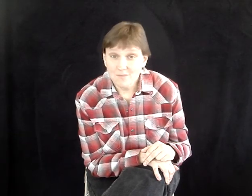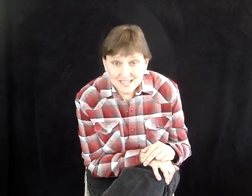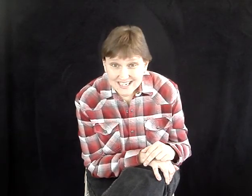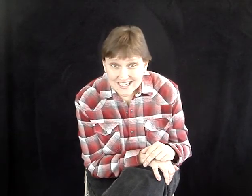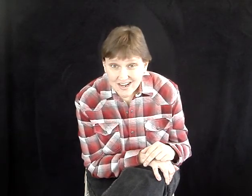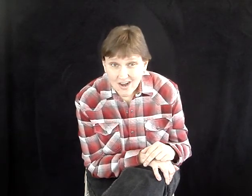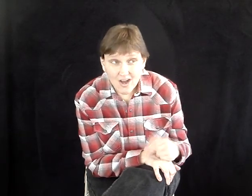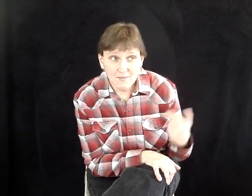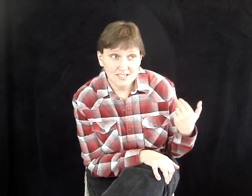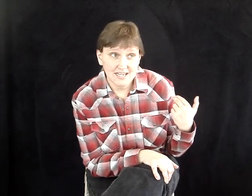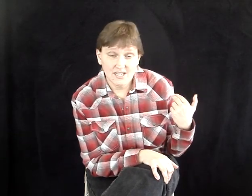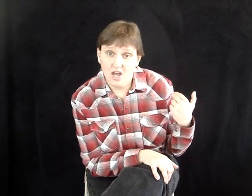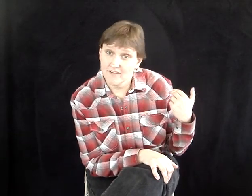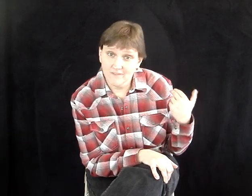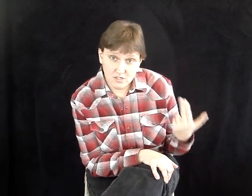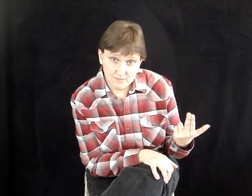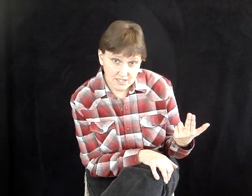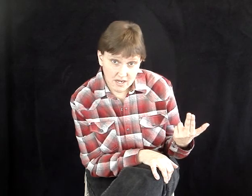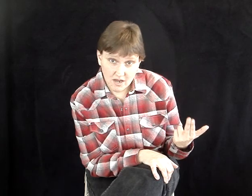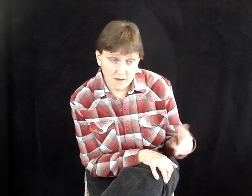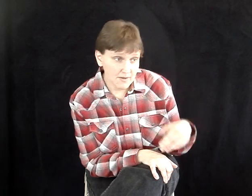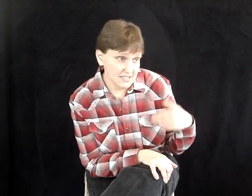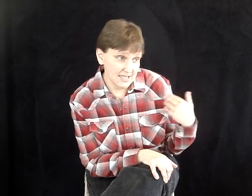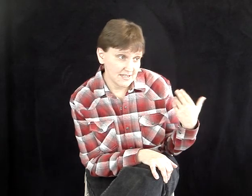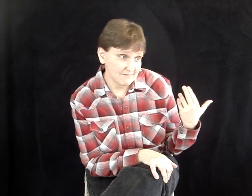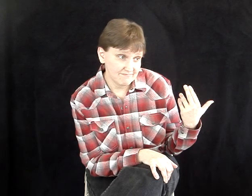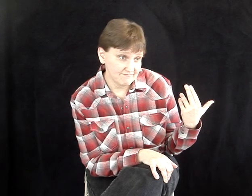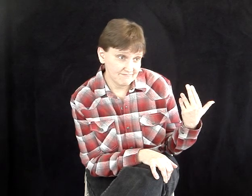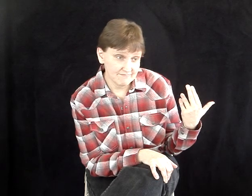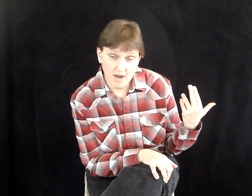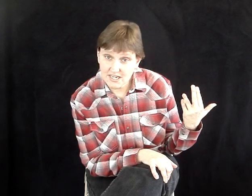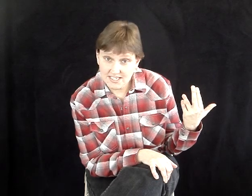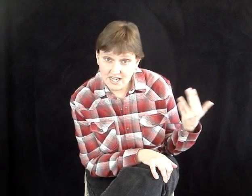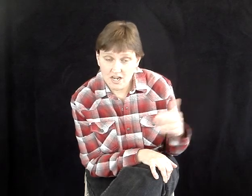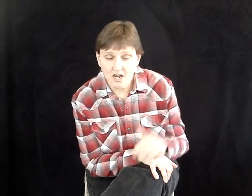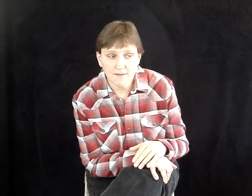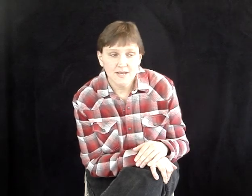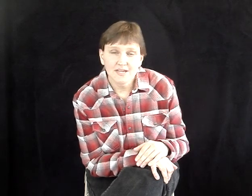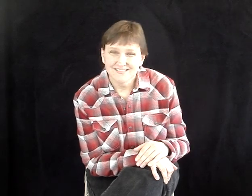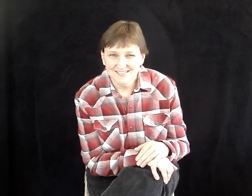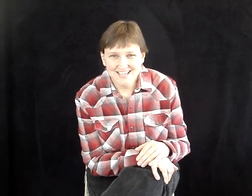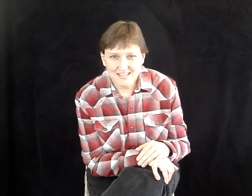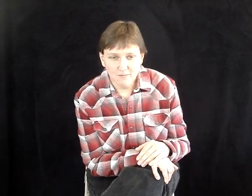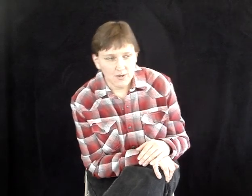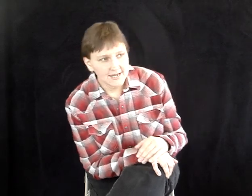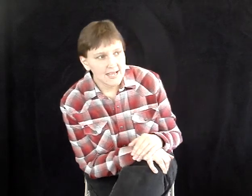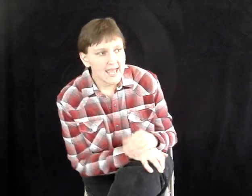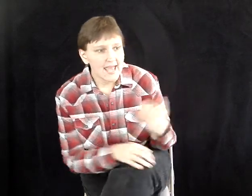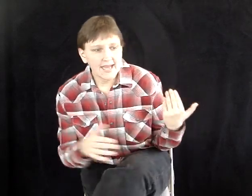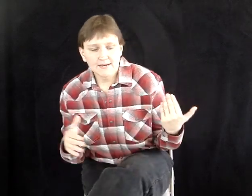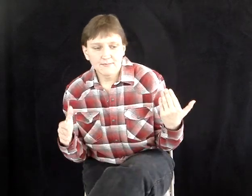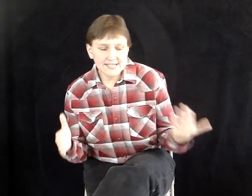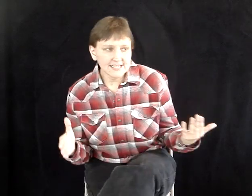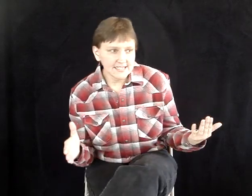MontanaAccountability.com, MontanaLawEnforcement.com, MontanaMoxie.com. You get the point. And basically,